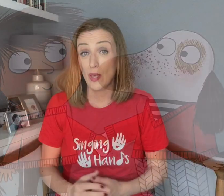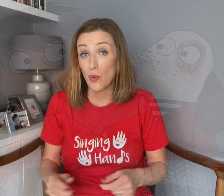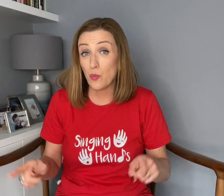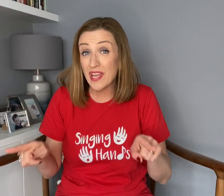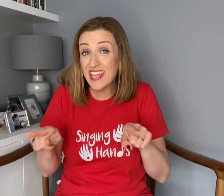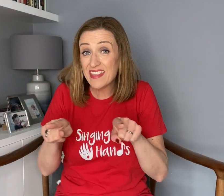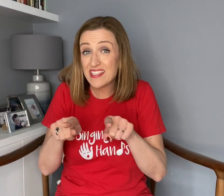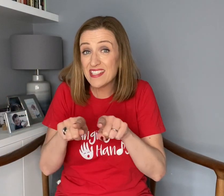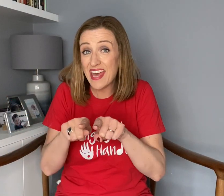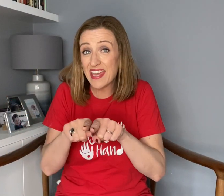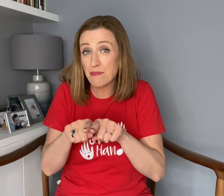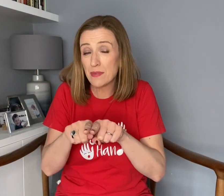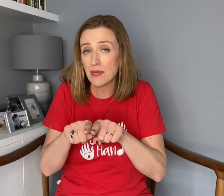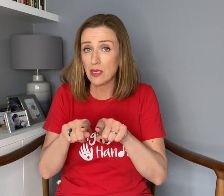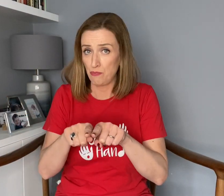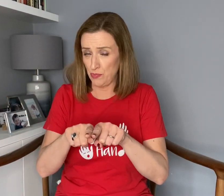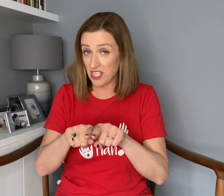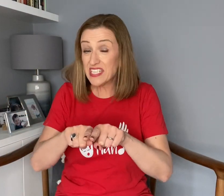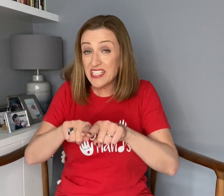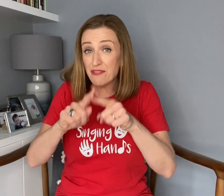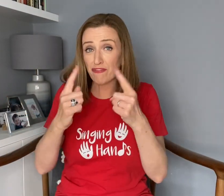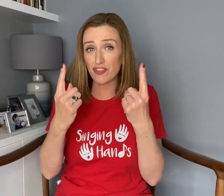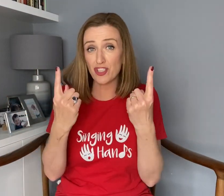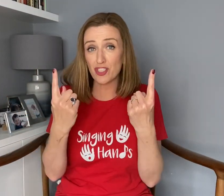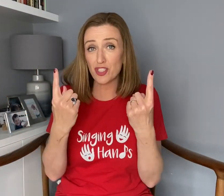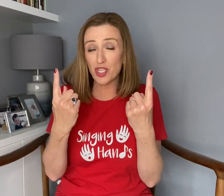We're the same but different too.